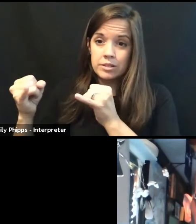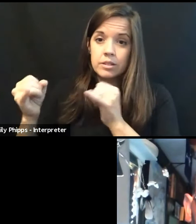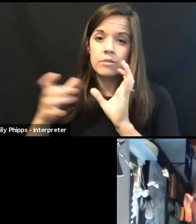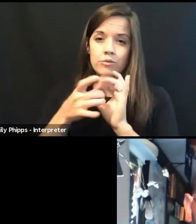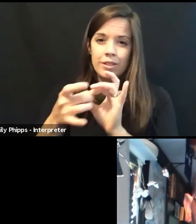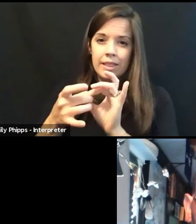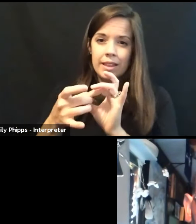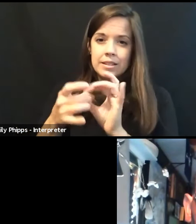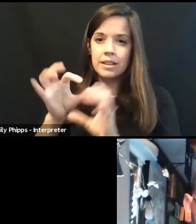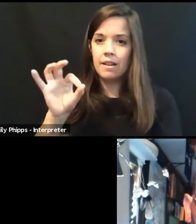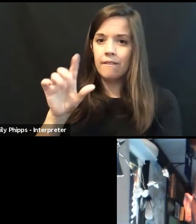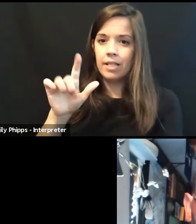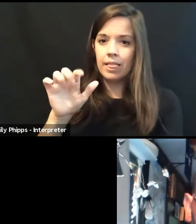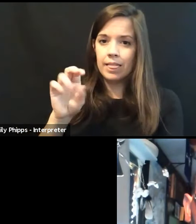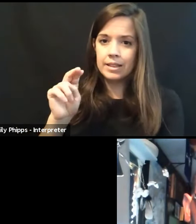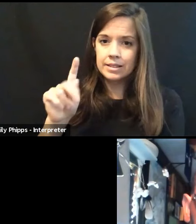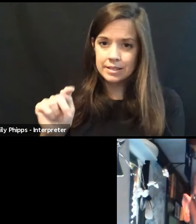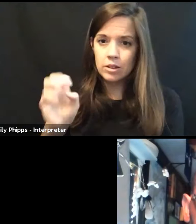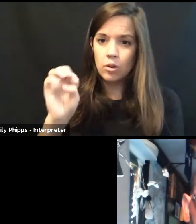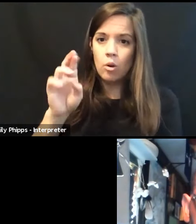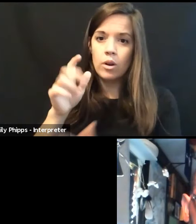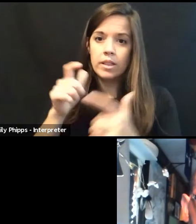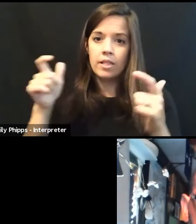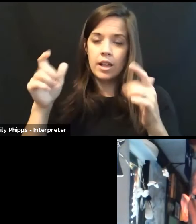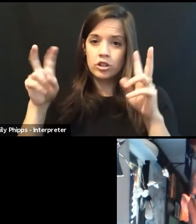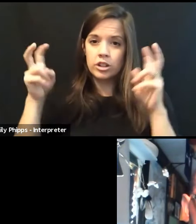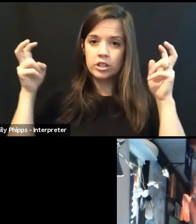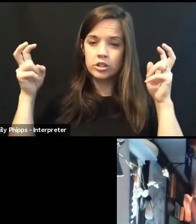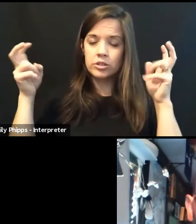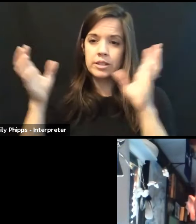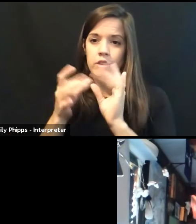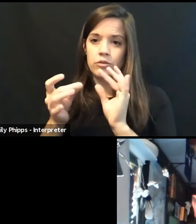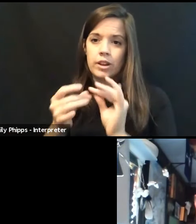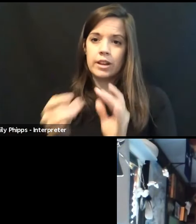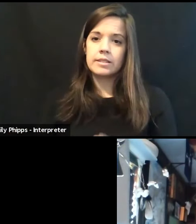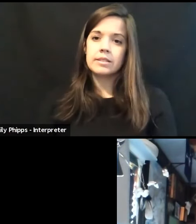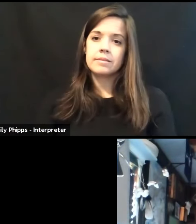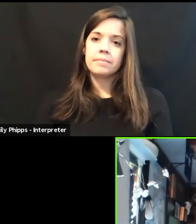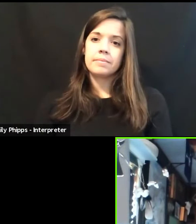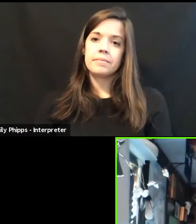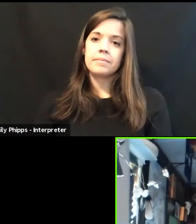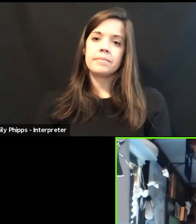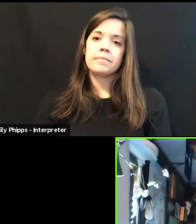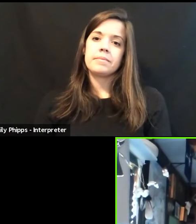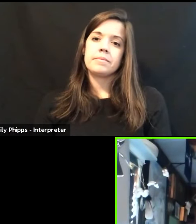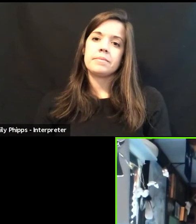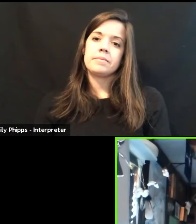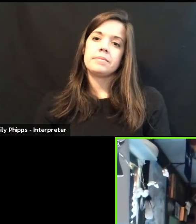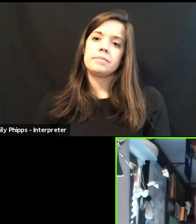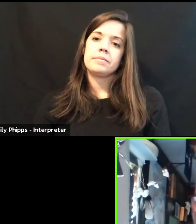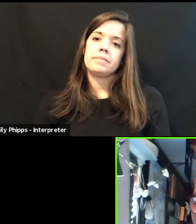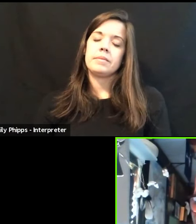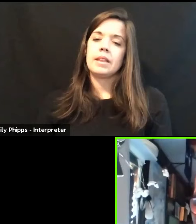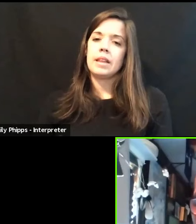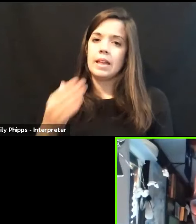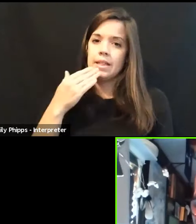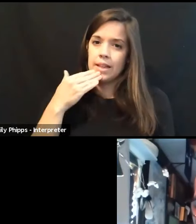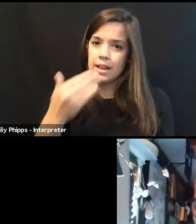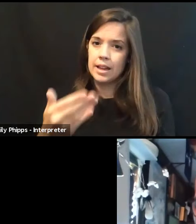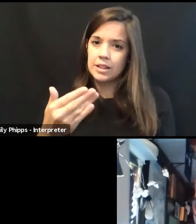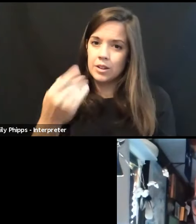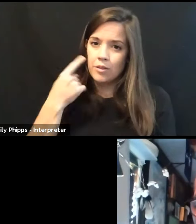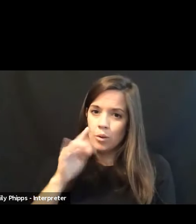Flint or the larger issues that you've raised? You know, I thank you very much for your